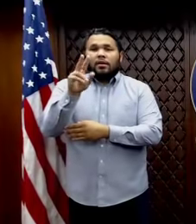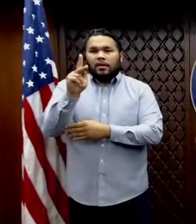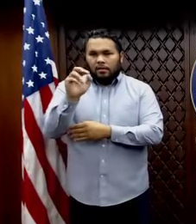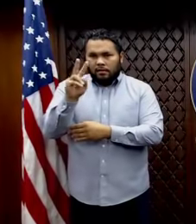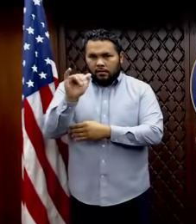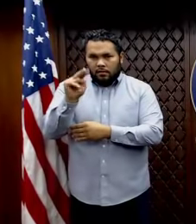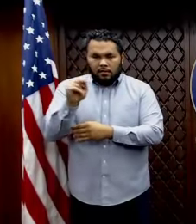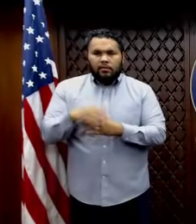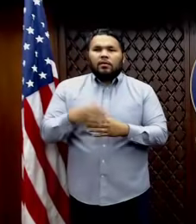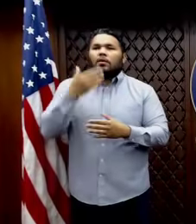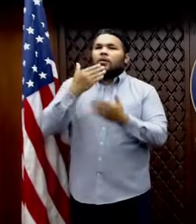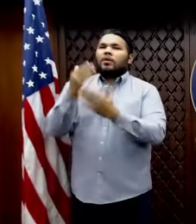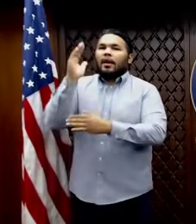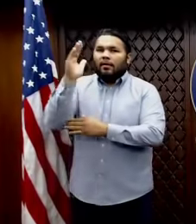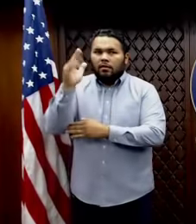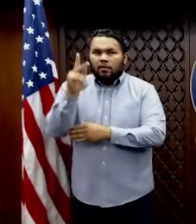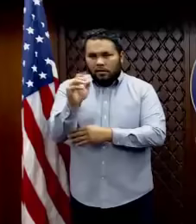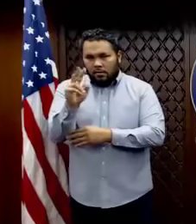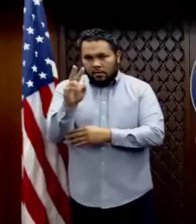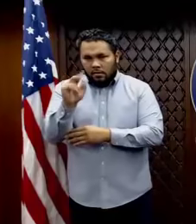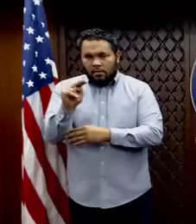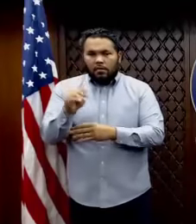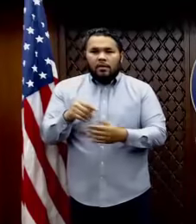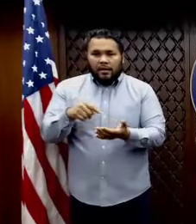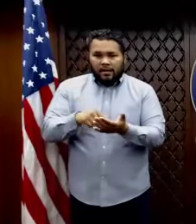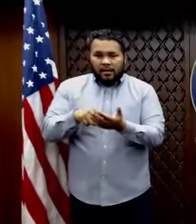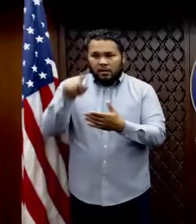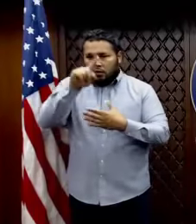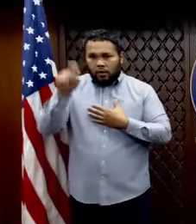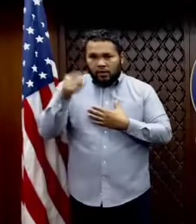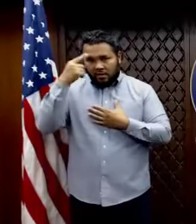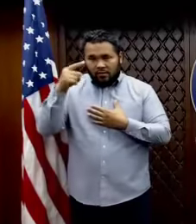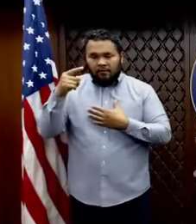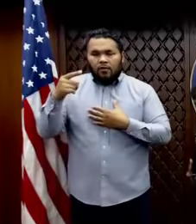afternoon, Kevin. This question is for Admiral Mononi. Okay.